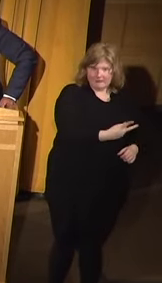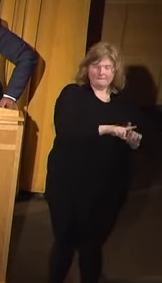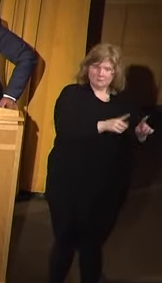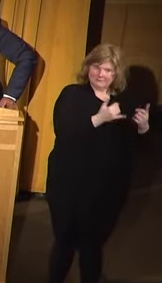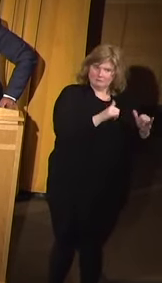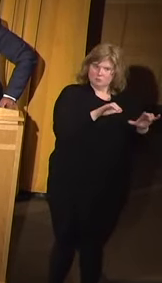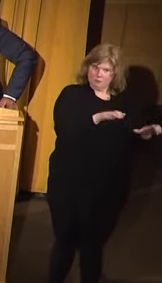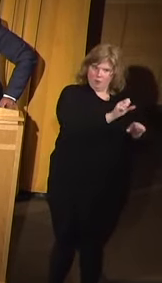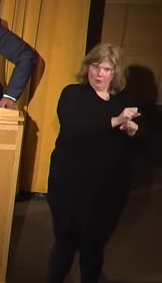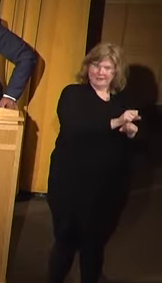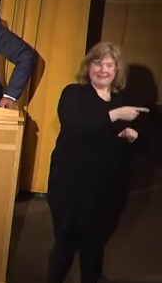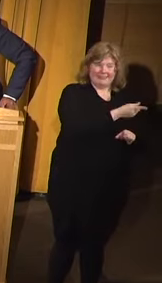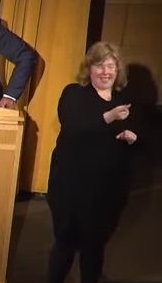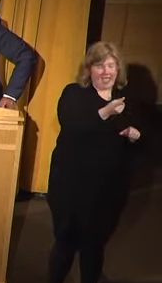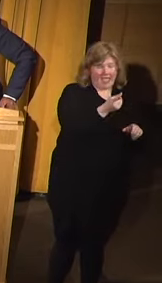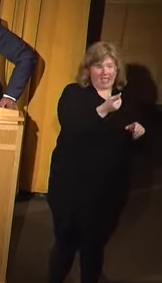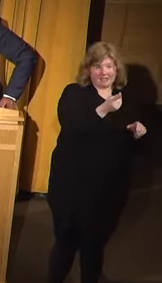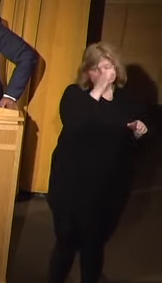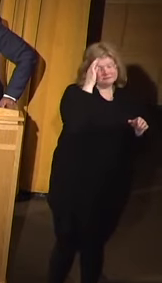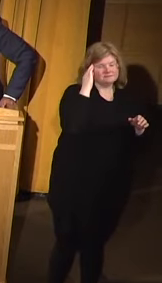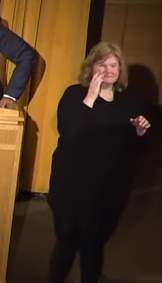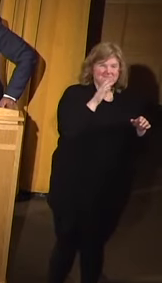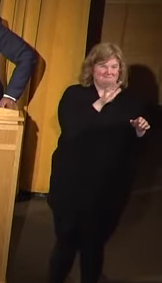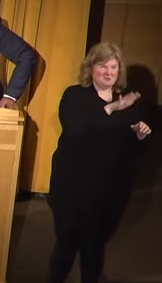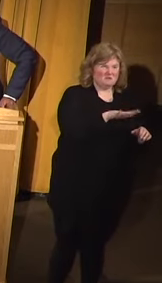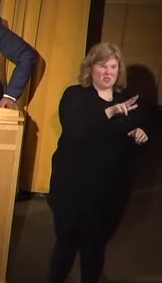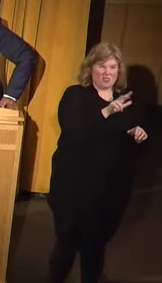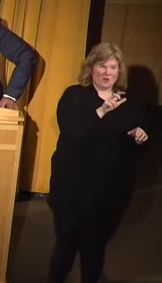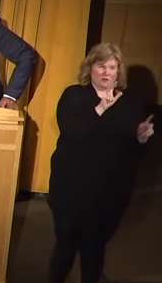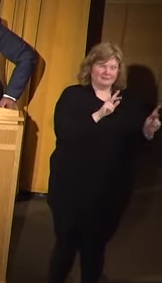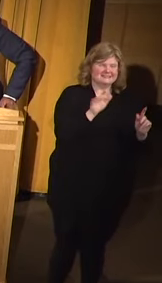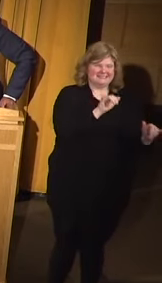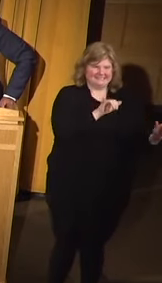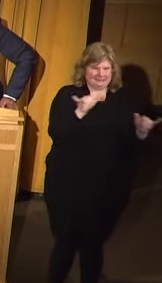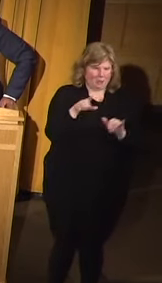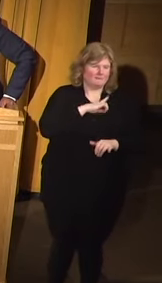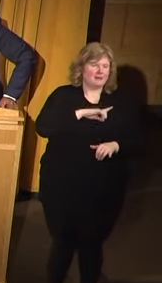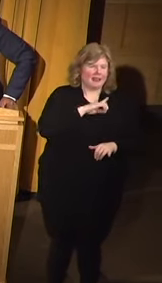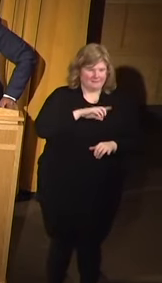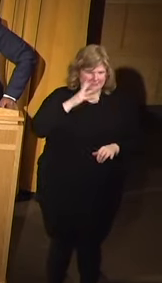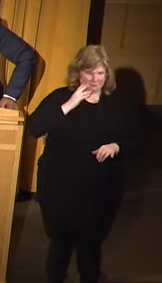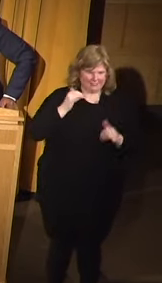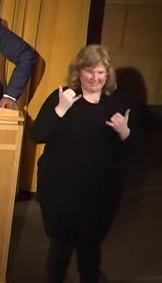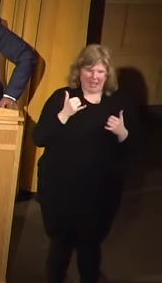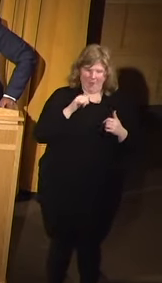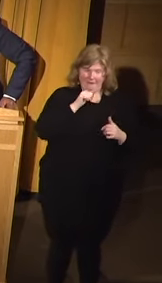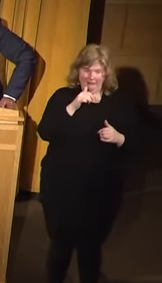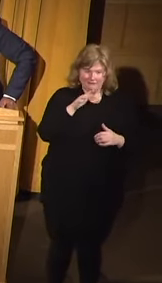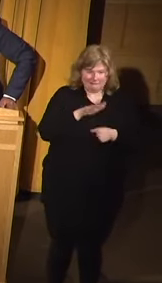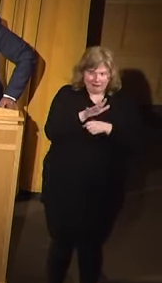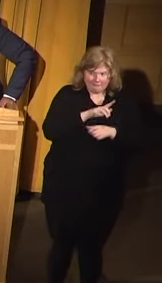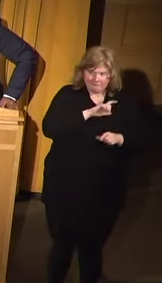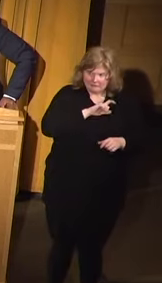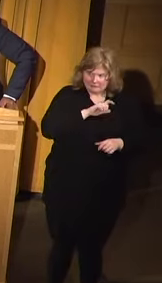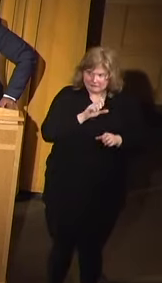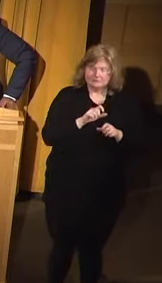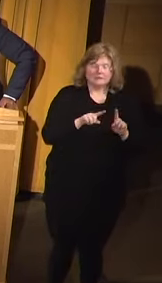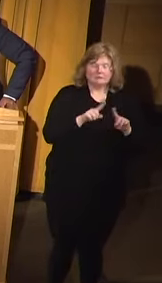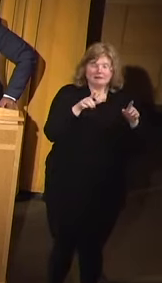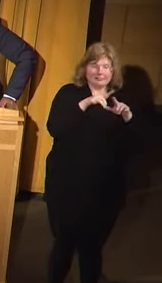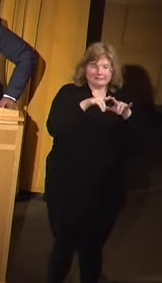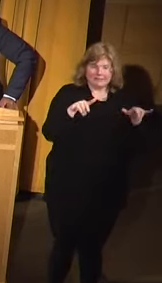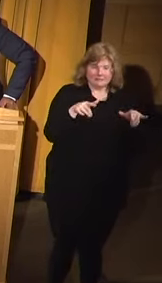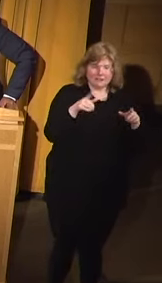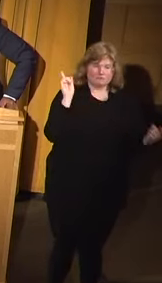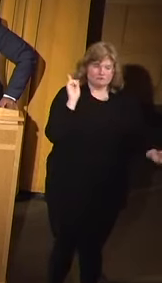the work and had lost considerably more than 300 people, much like Minneapolis is experiencing now. But at the same time, as we cut the